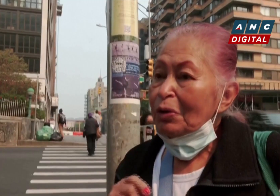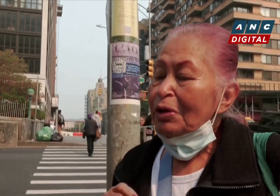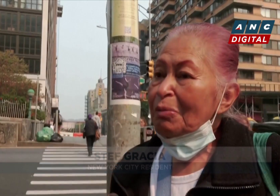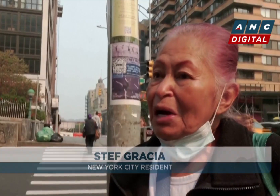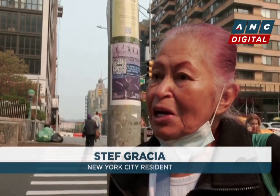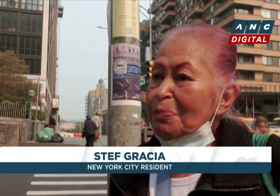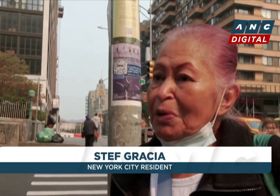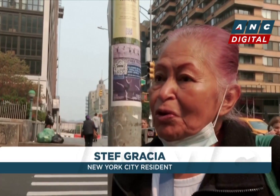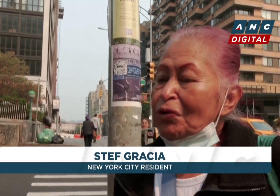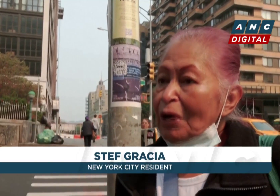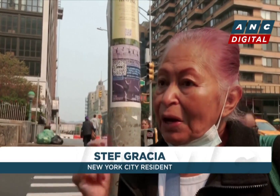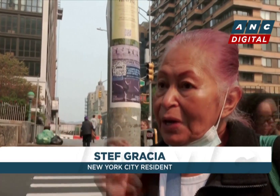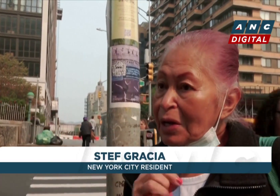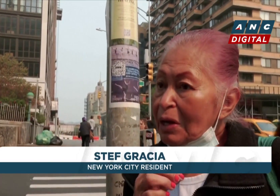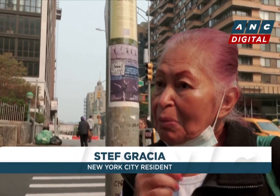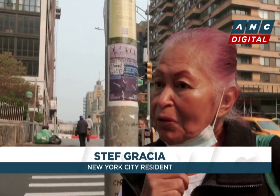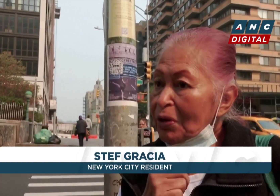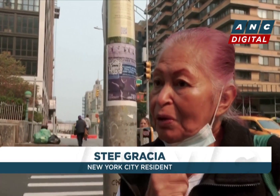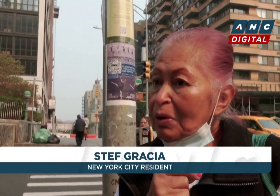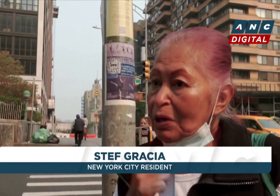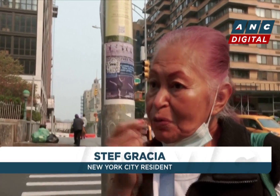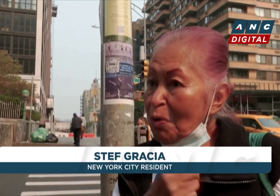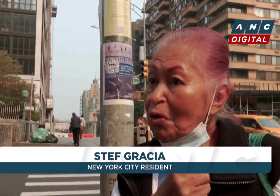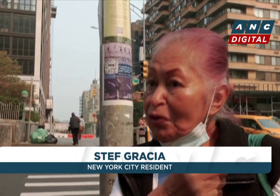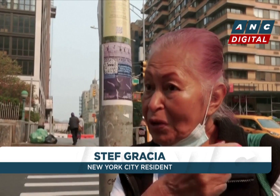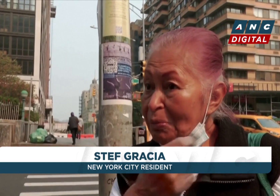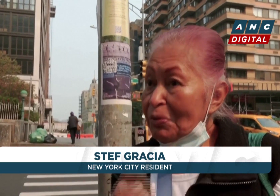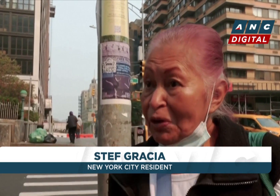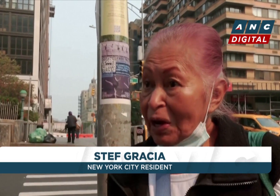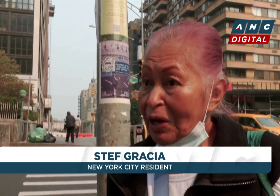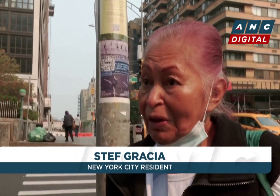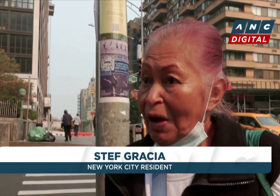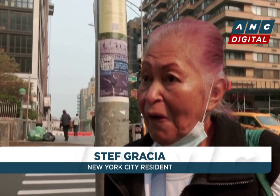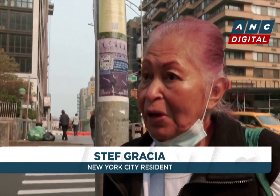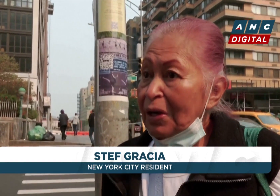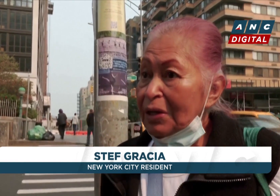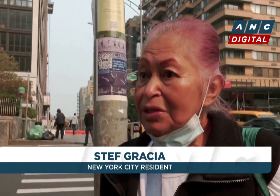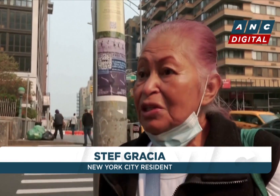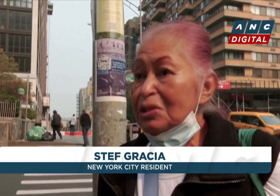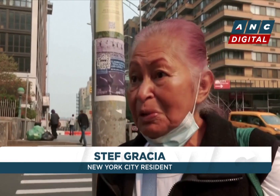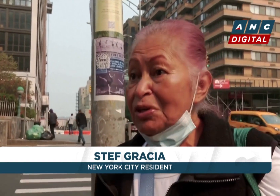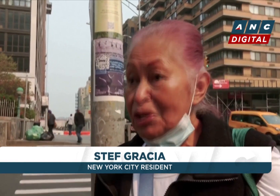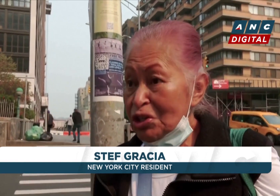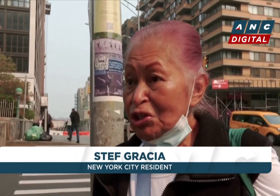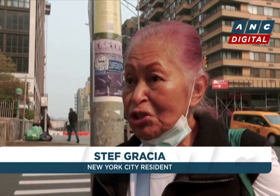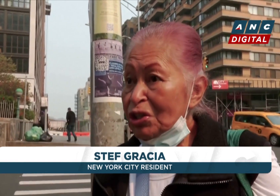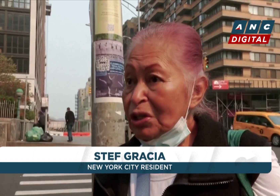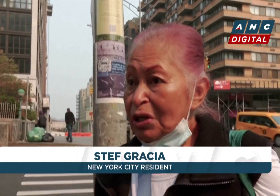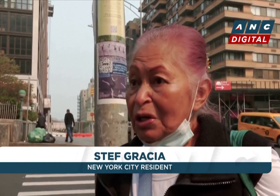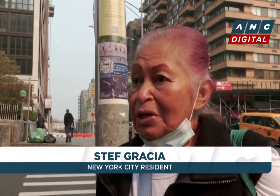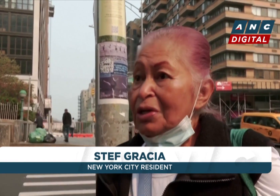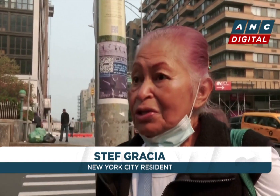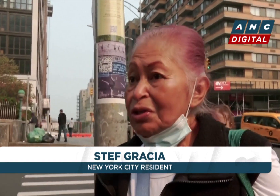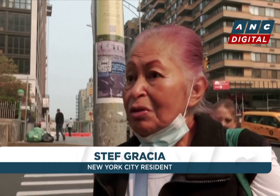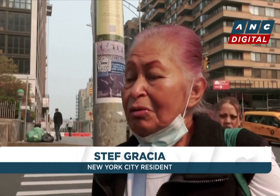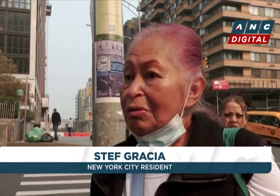I wore the mask because I hear about the smoke that's coming from Canada, and they say it's very dangerous.